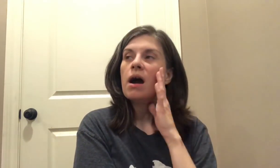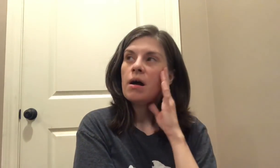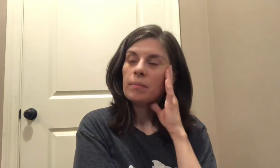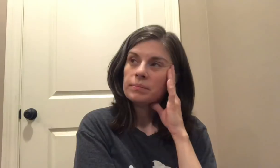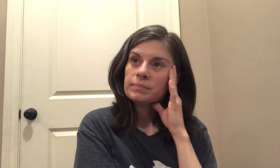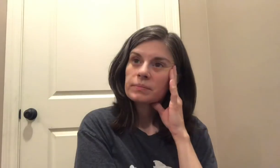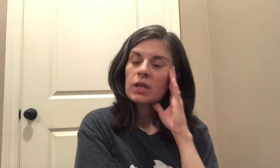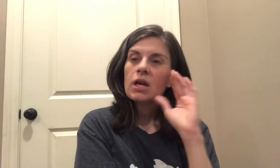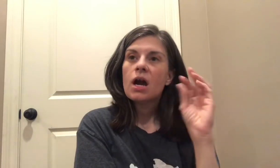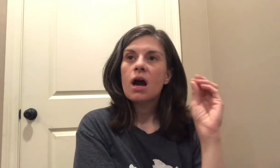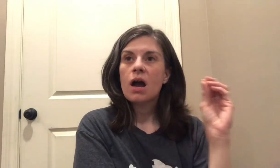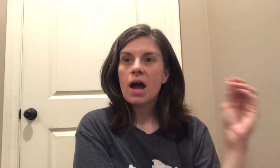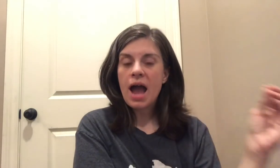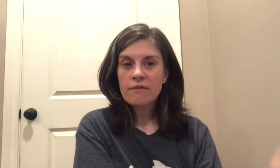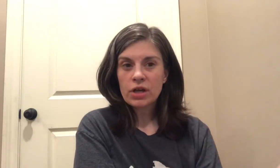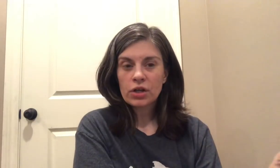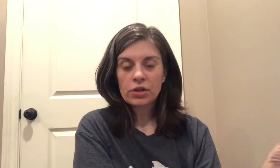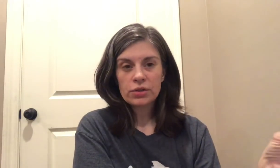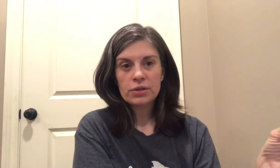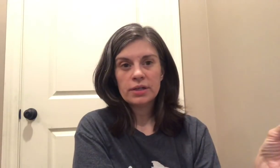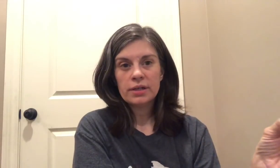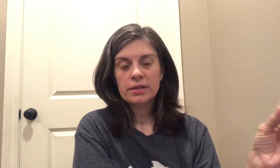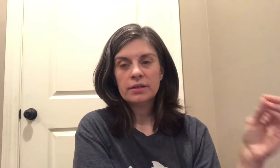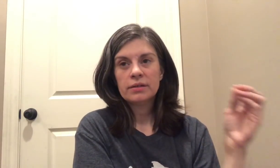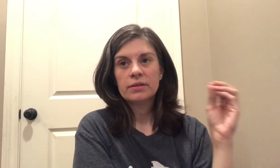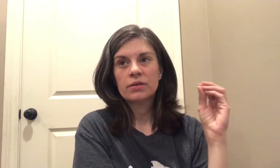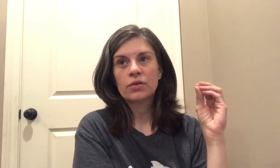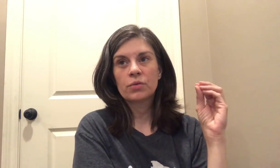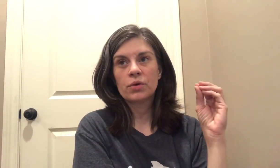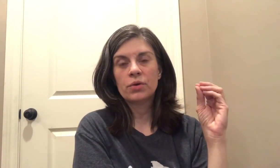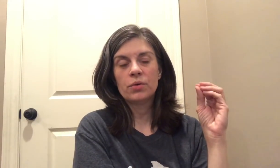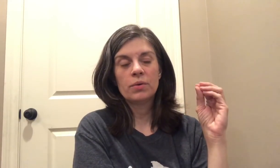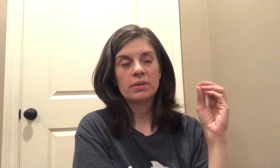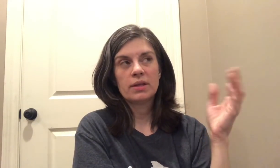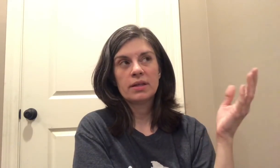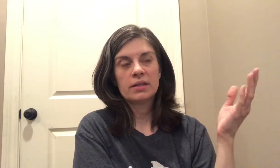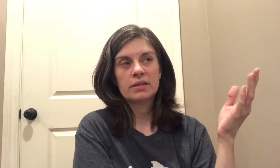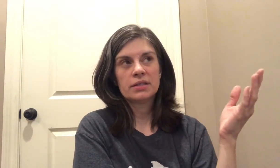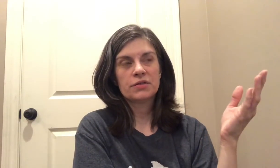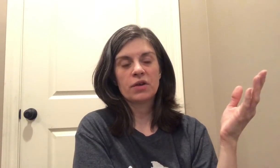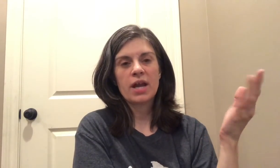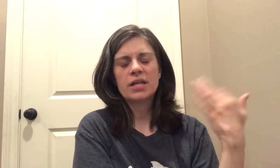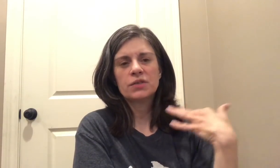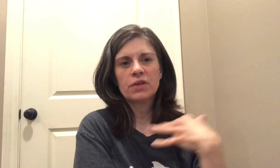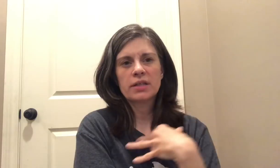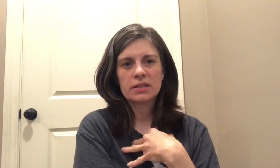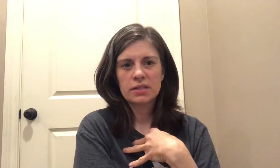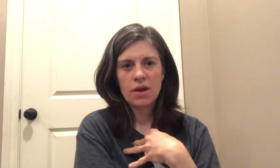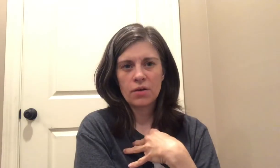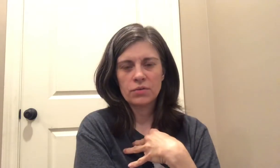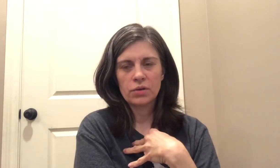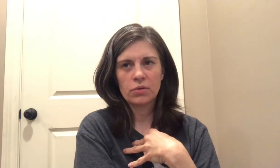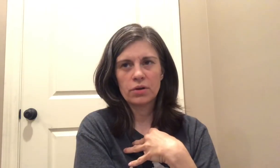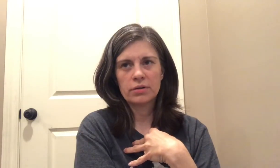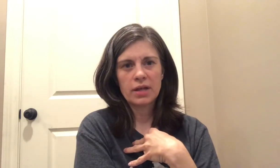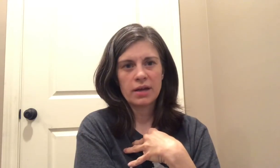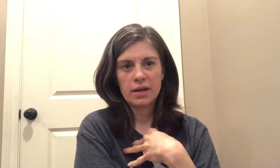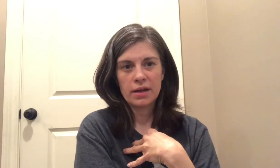um I have concluded through and this is funny I just feel like this is how the Lord kind of